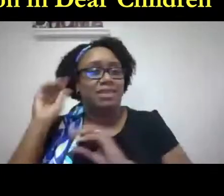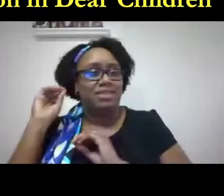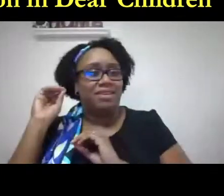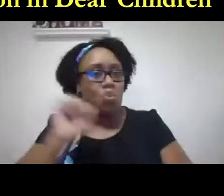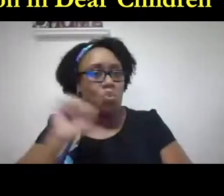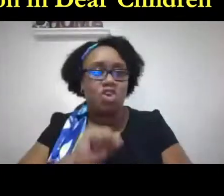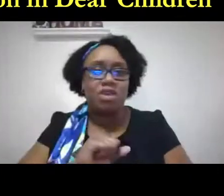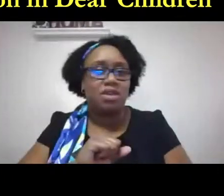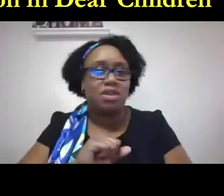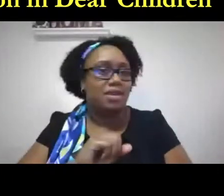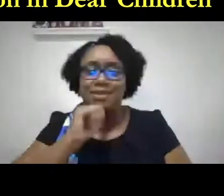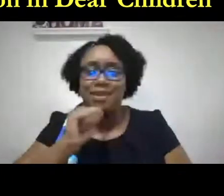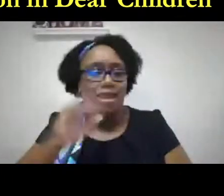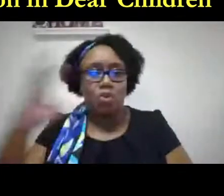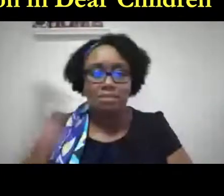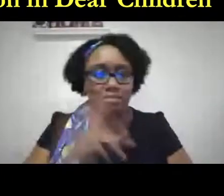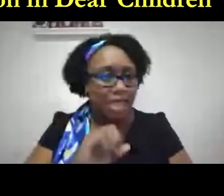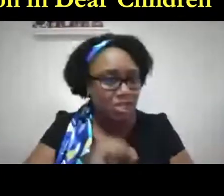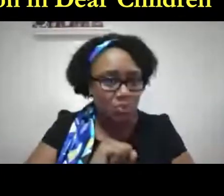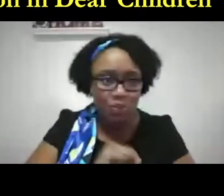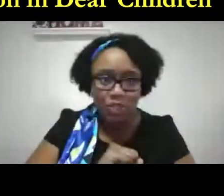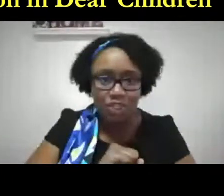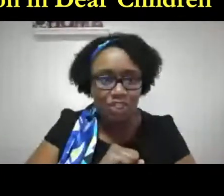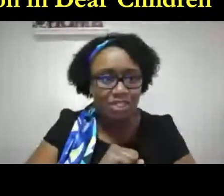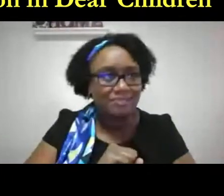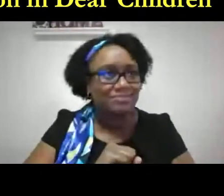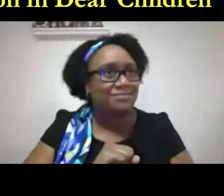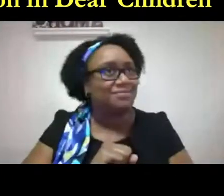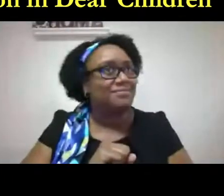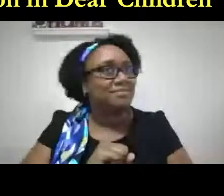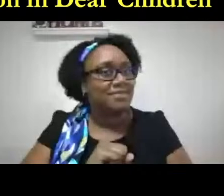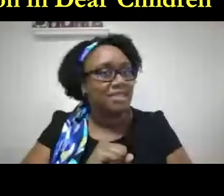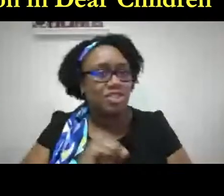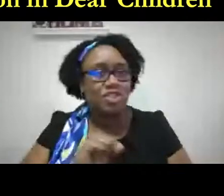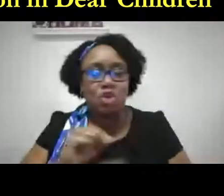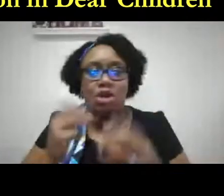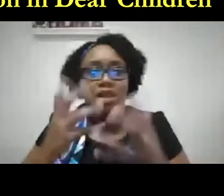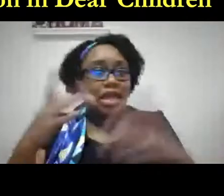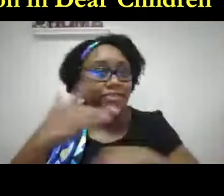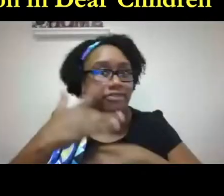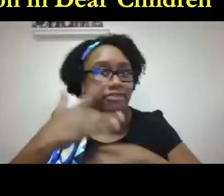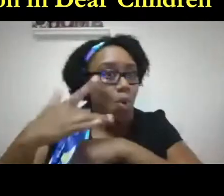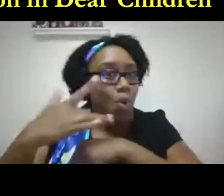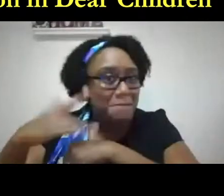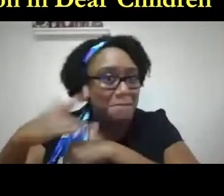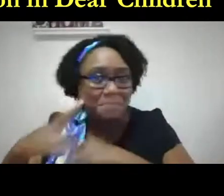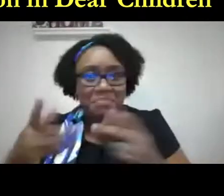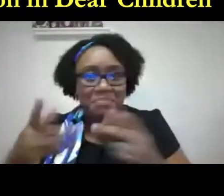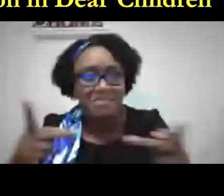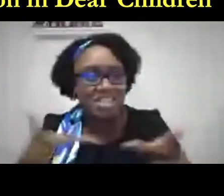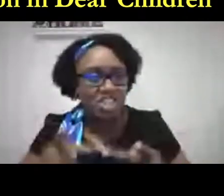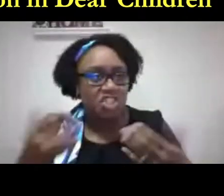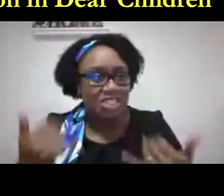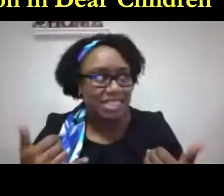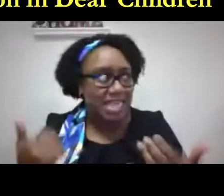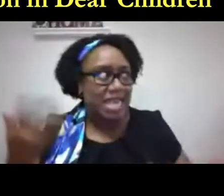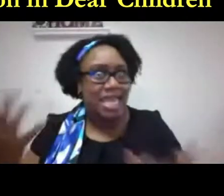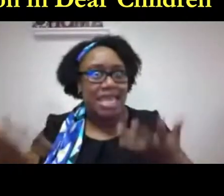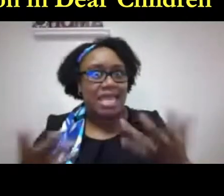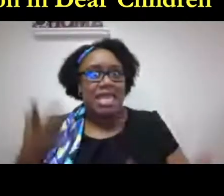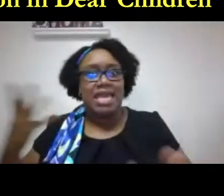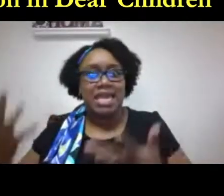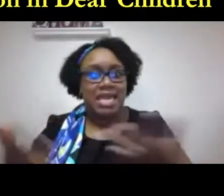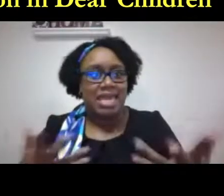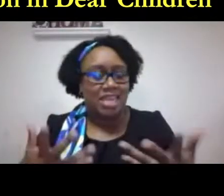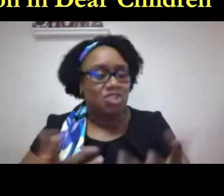the field of audiology was also impacted by people who exited and left the workforce